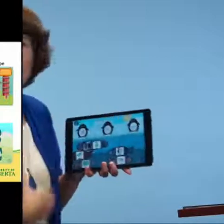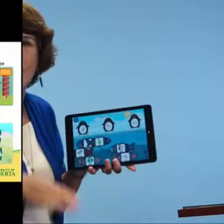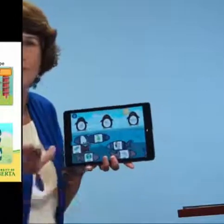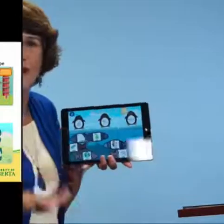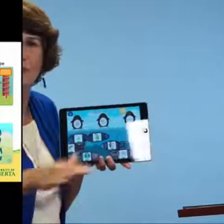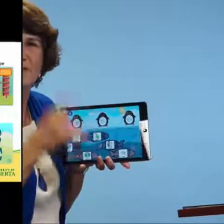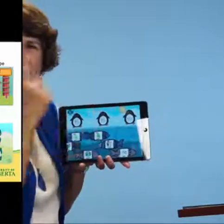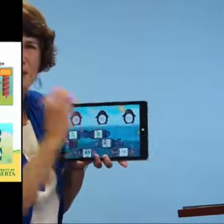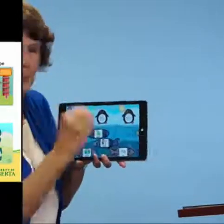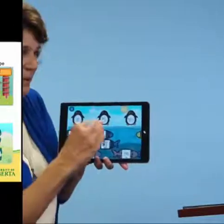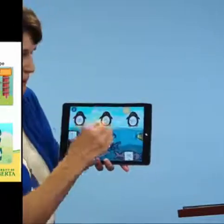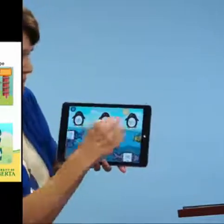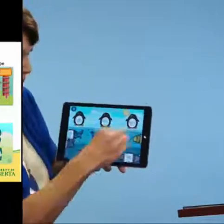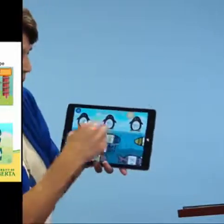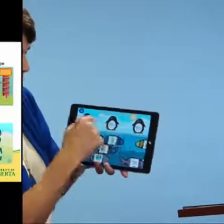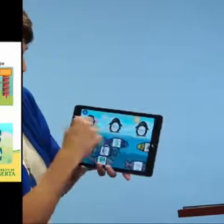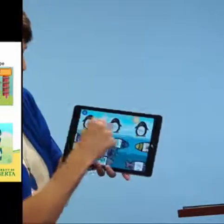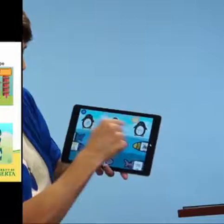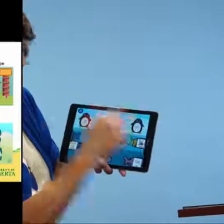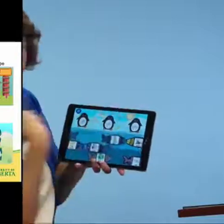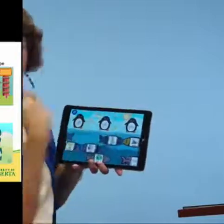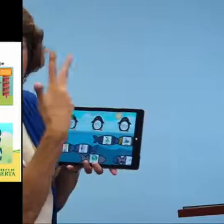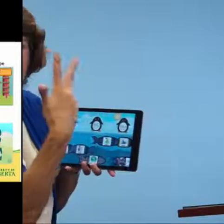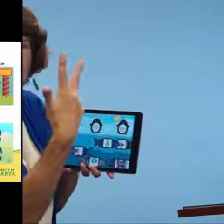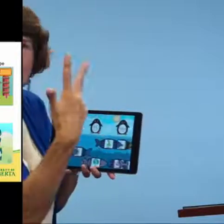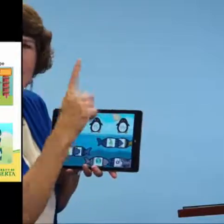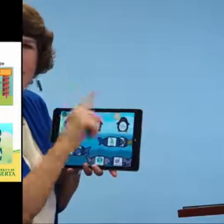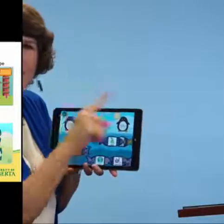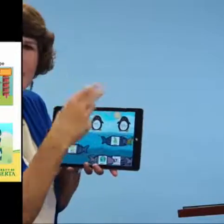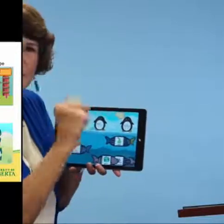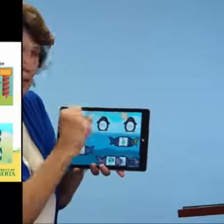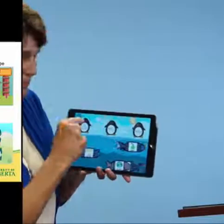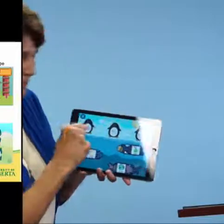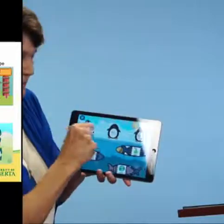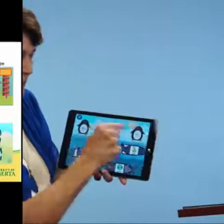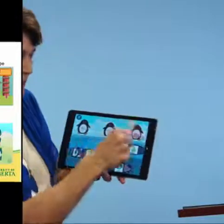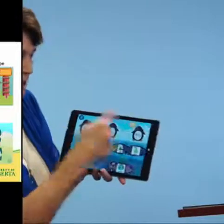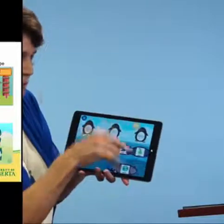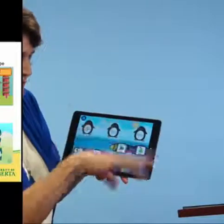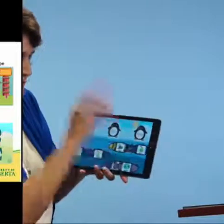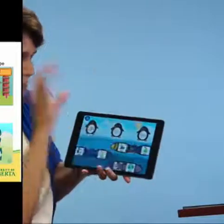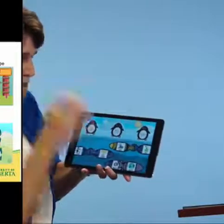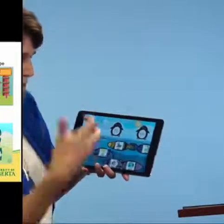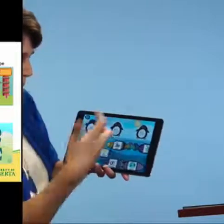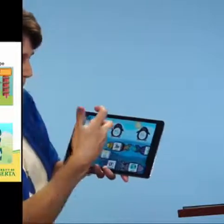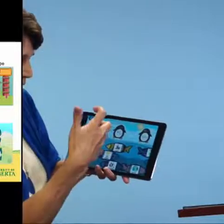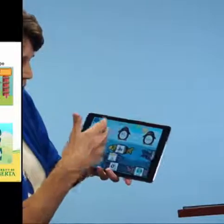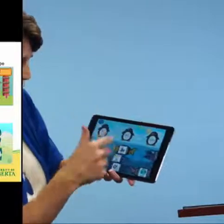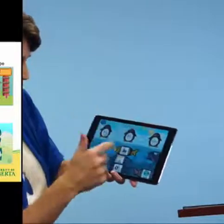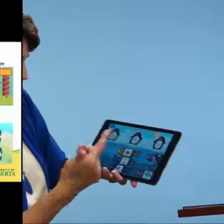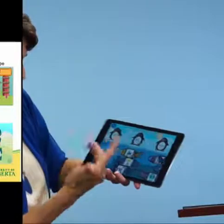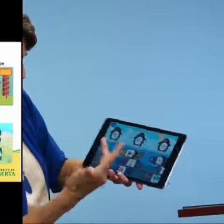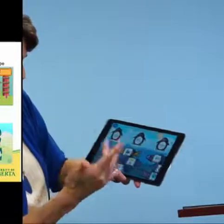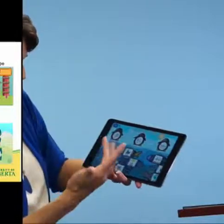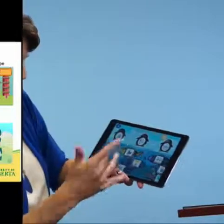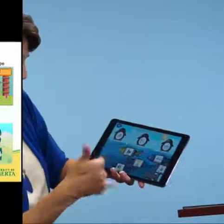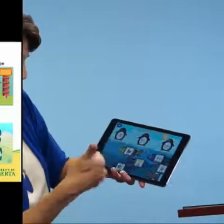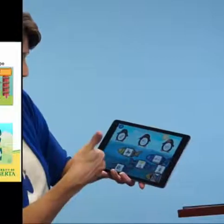This is another app. It's called the Hungry Penguin. And as an example there are three different handshakes located in the top in the penguin's